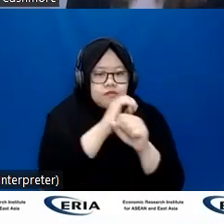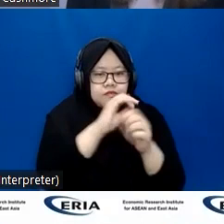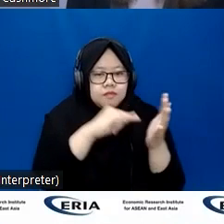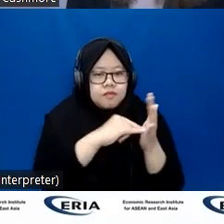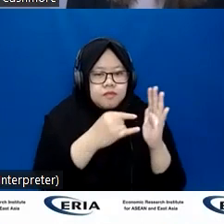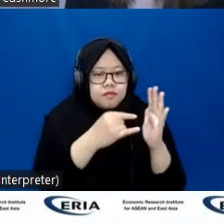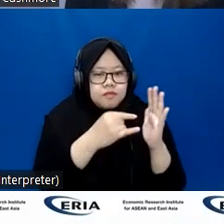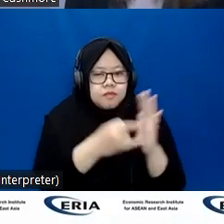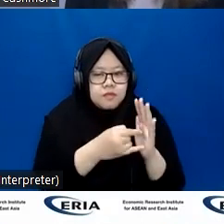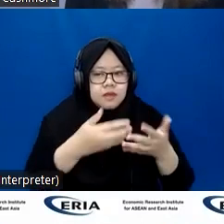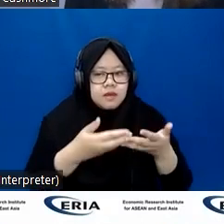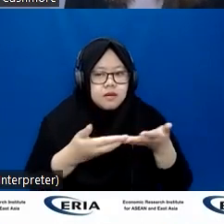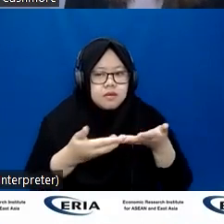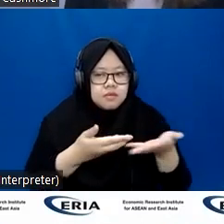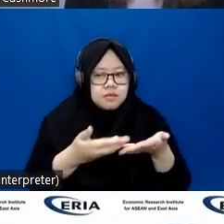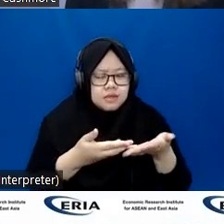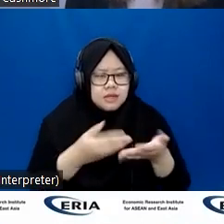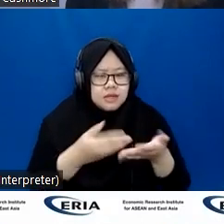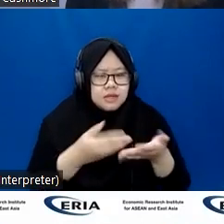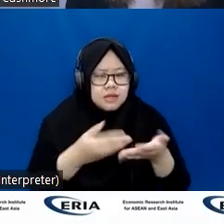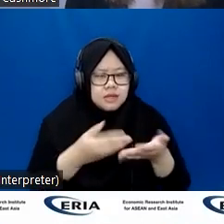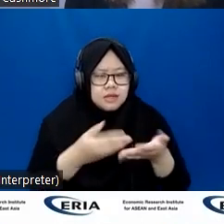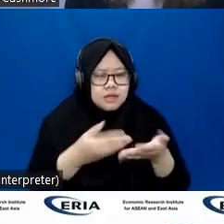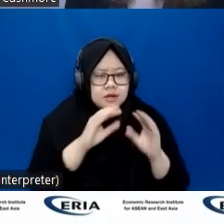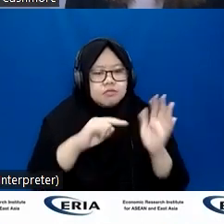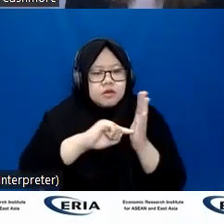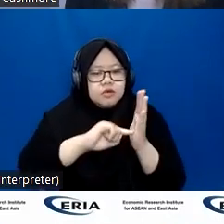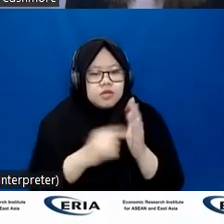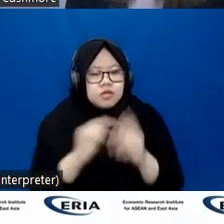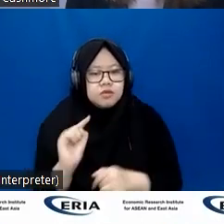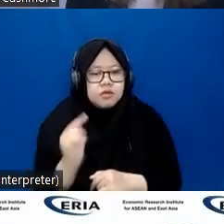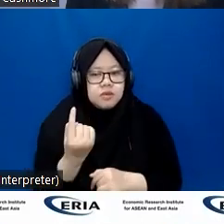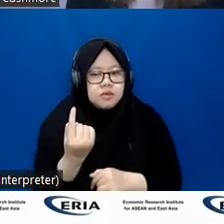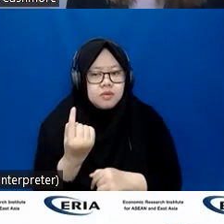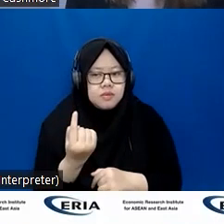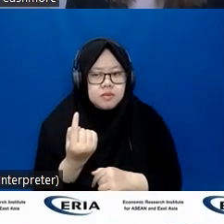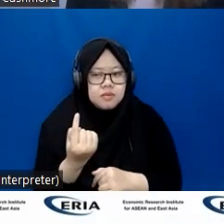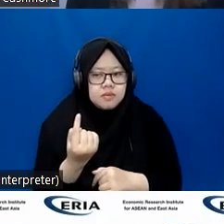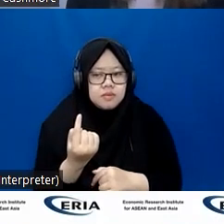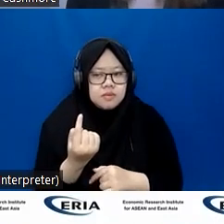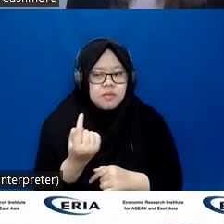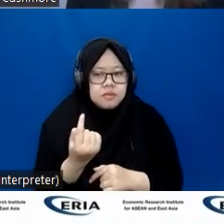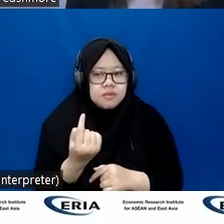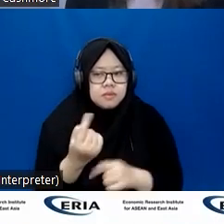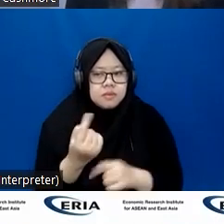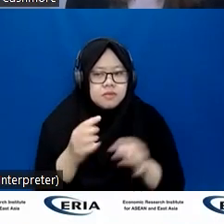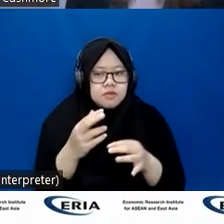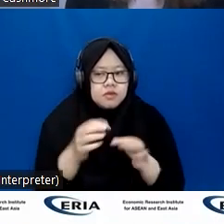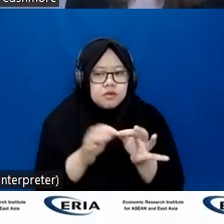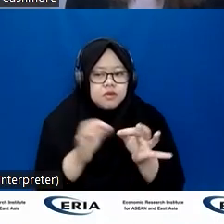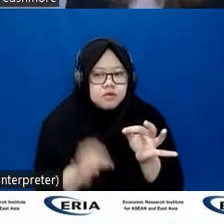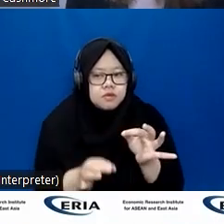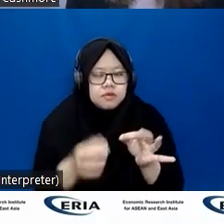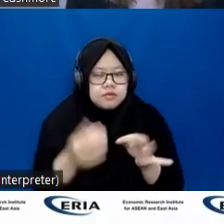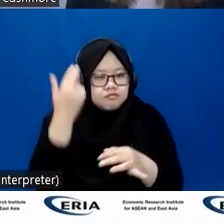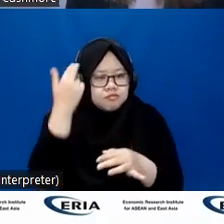with really the key question being can digital solutions and ed tech improve access to education and support